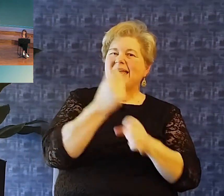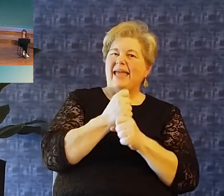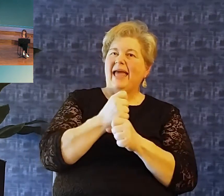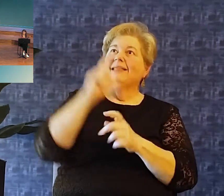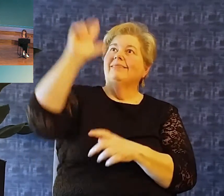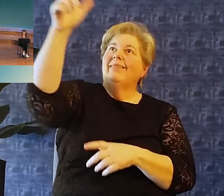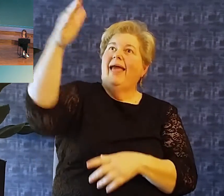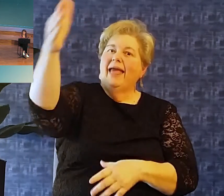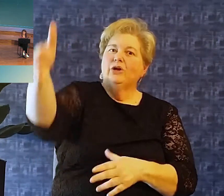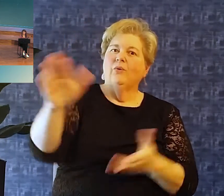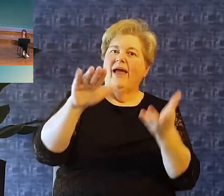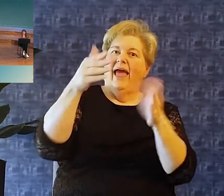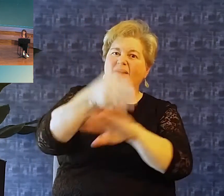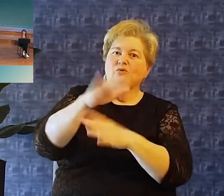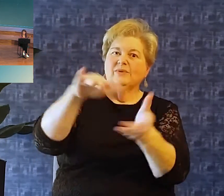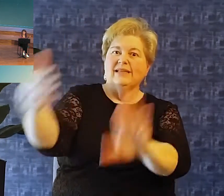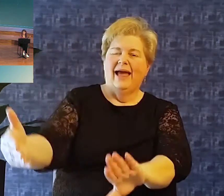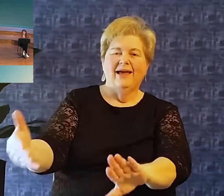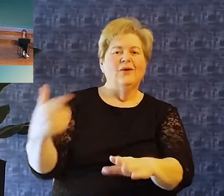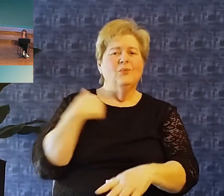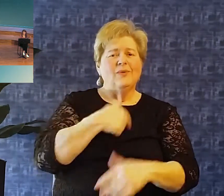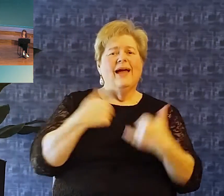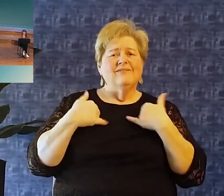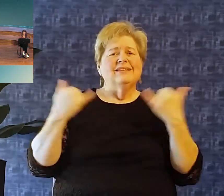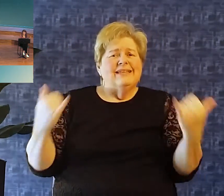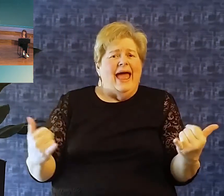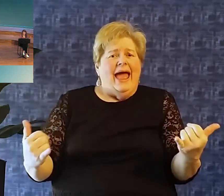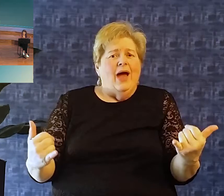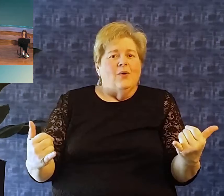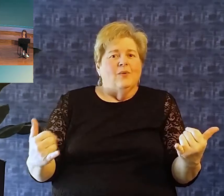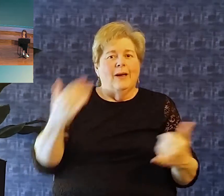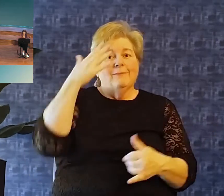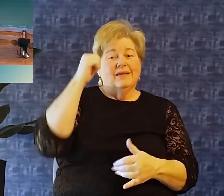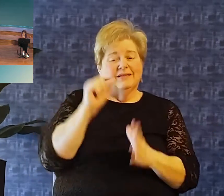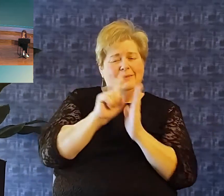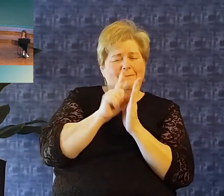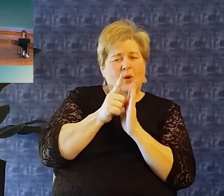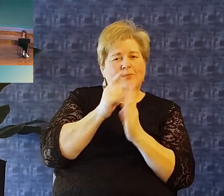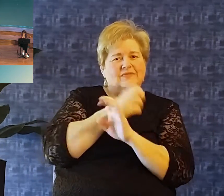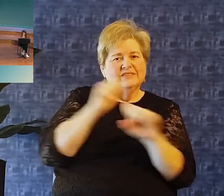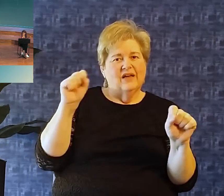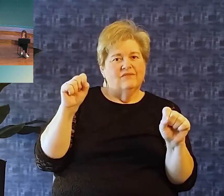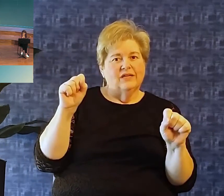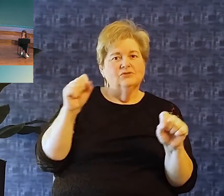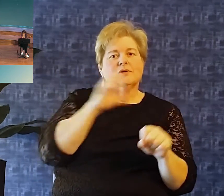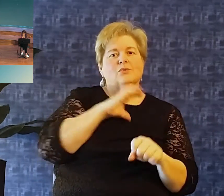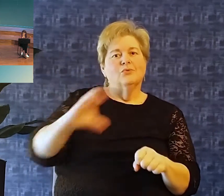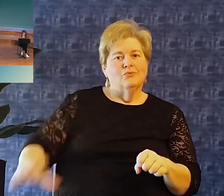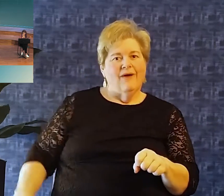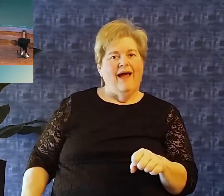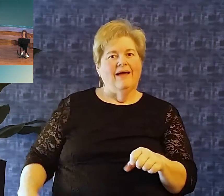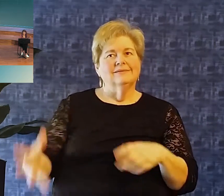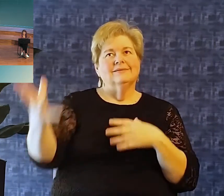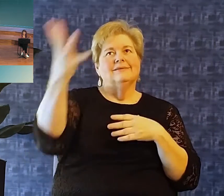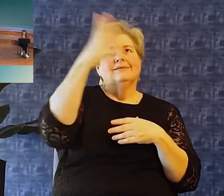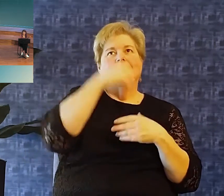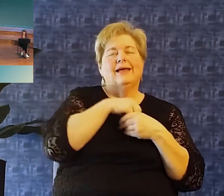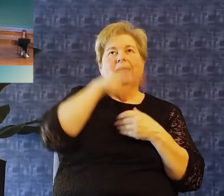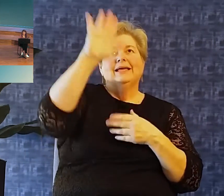away someday. It's something that we have right now in our hearts because at the moment of salvation, Christ gives to us his Holy